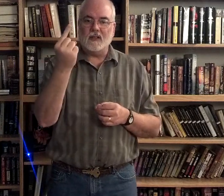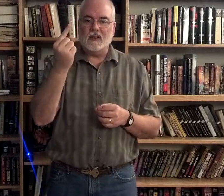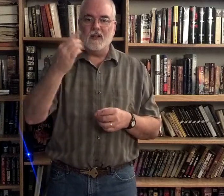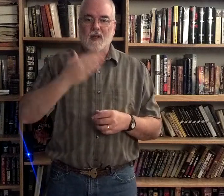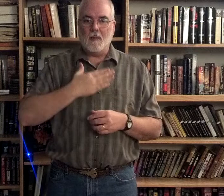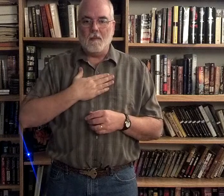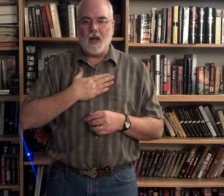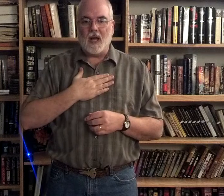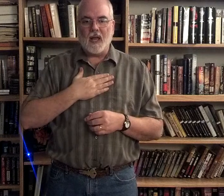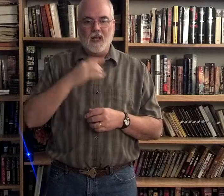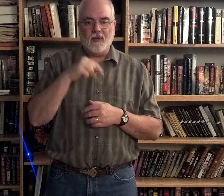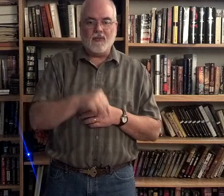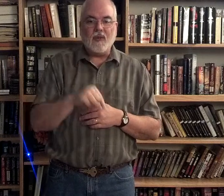Just my feet,